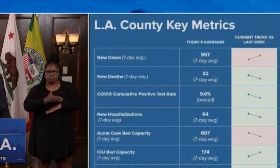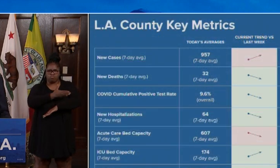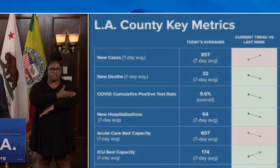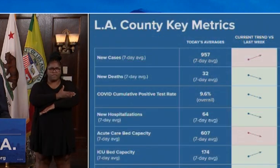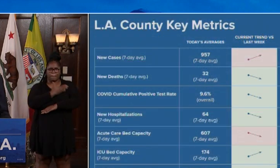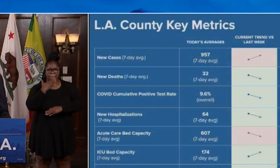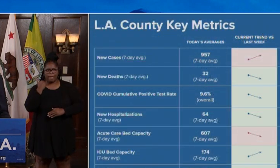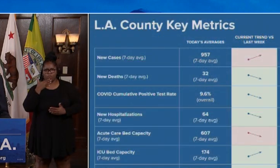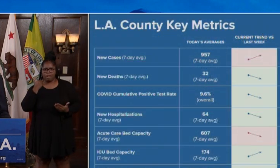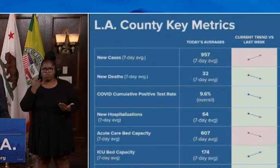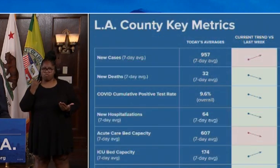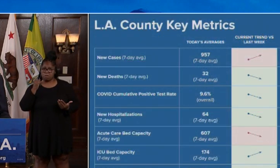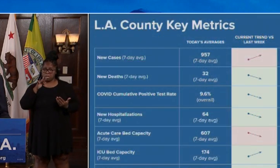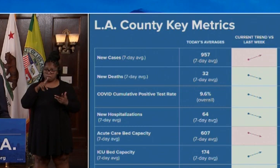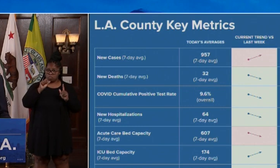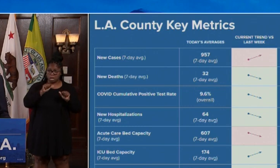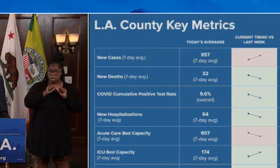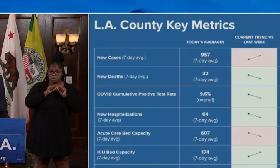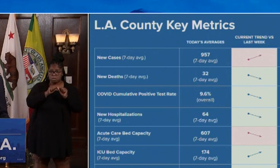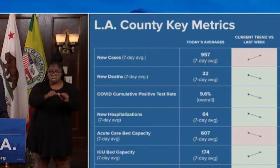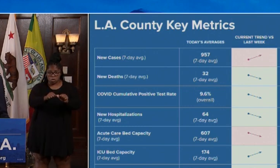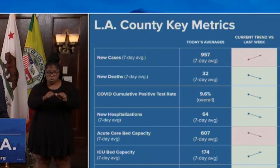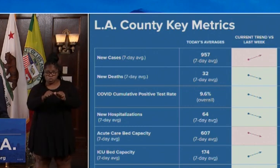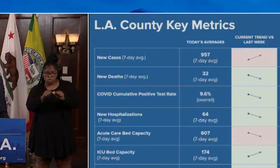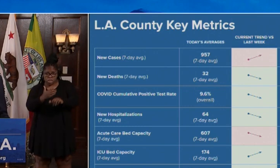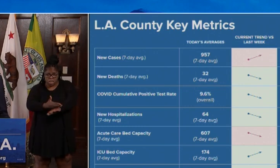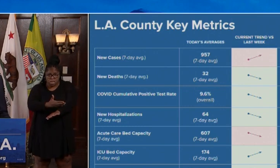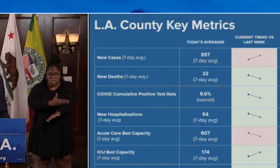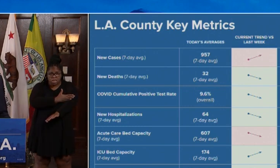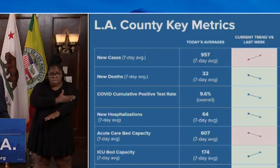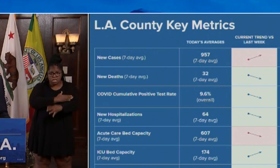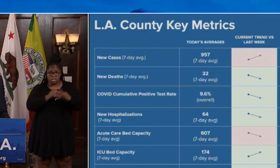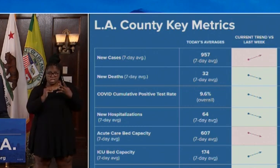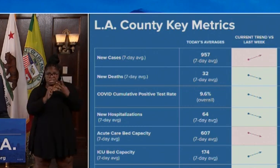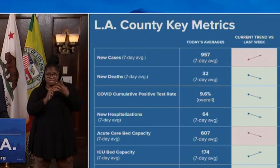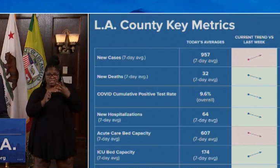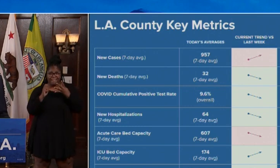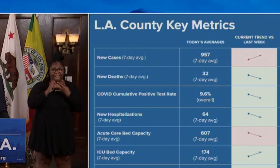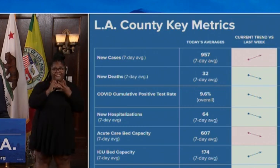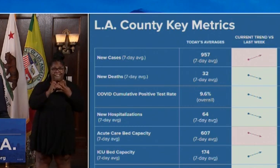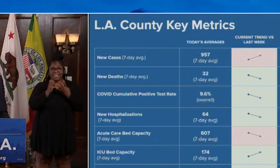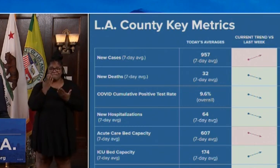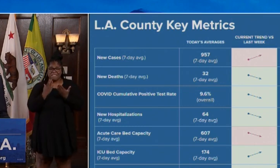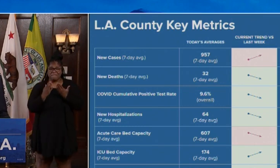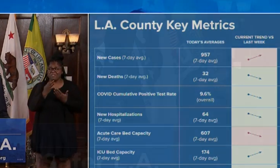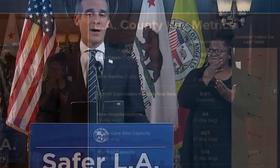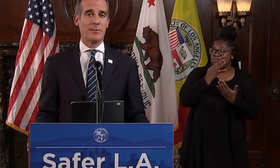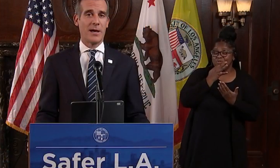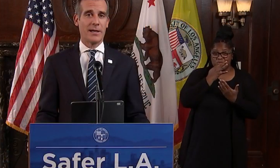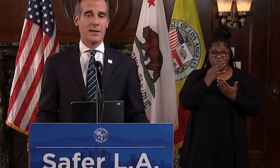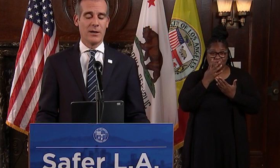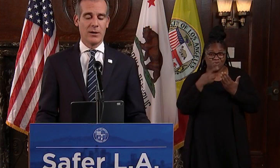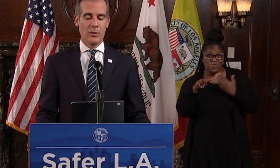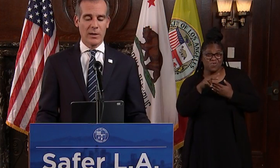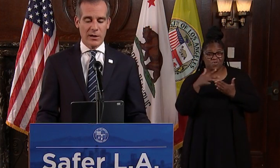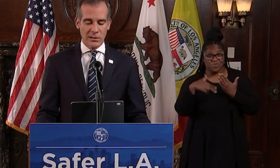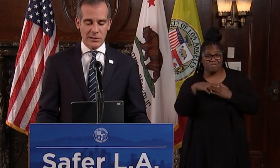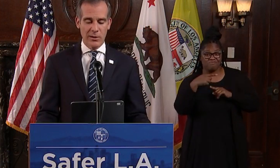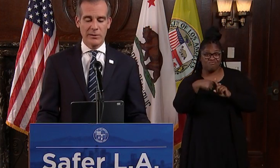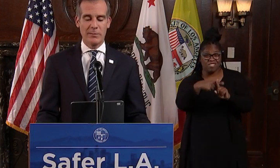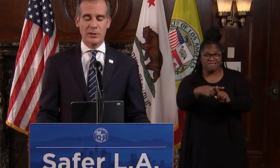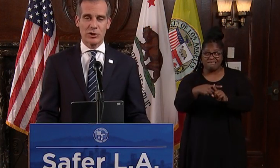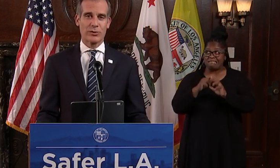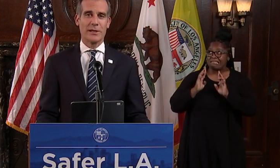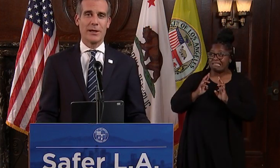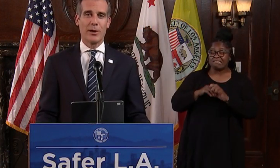this up, we may be permitted by the state to move into the next tier in the coming weeks and months. But here's the bottom line. We are